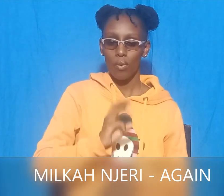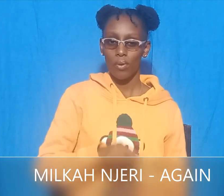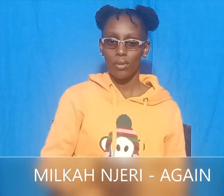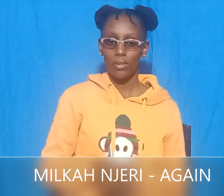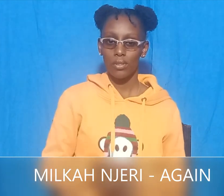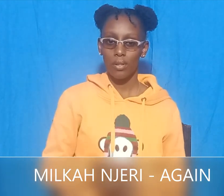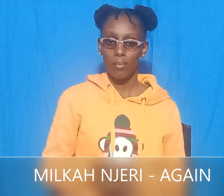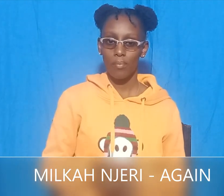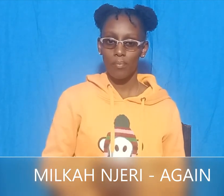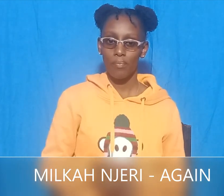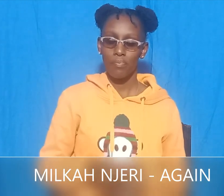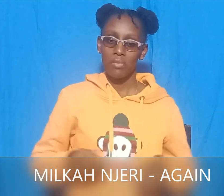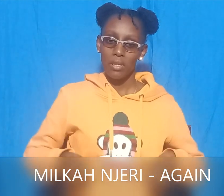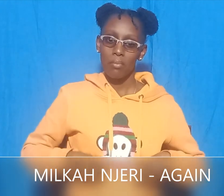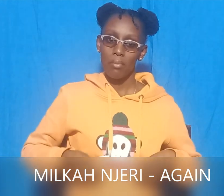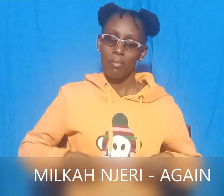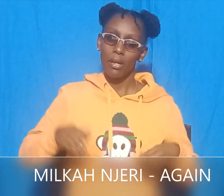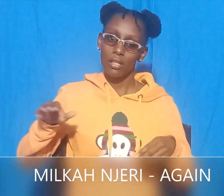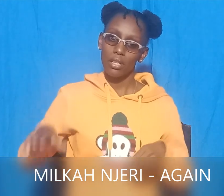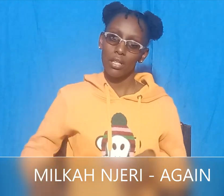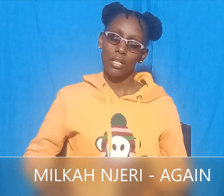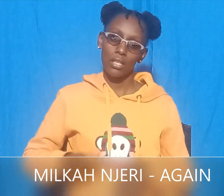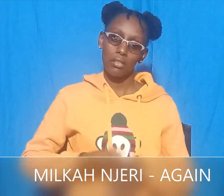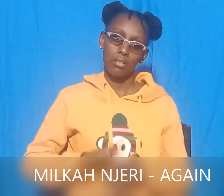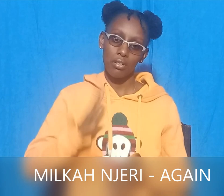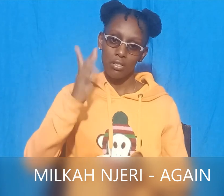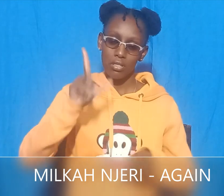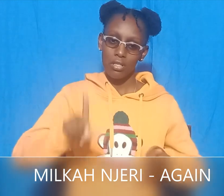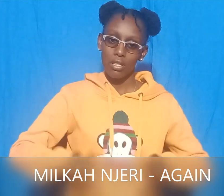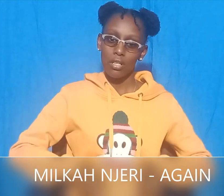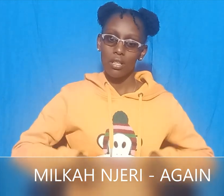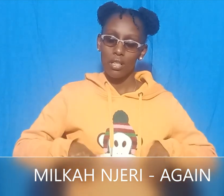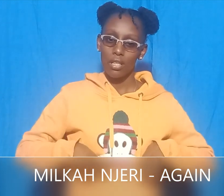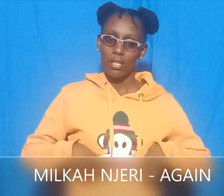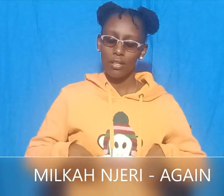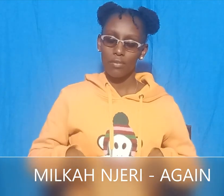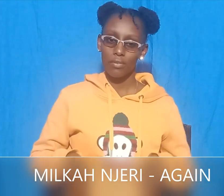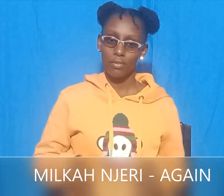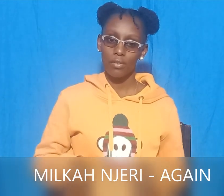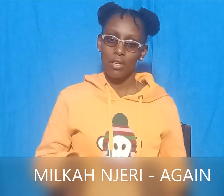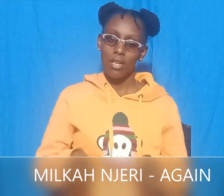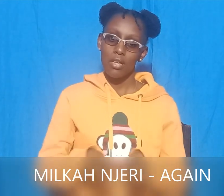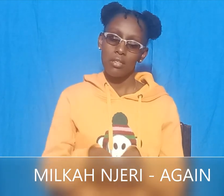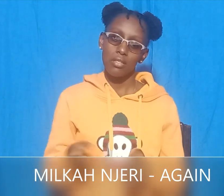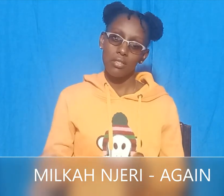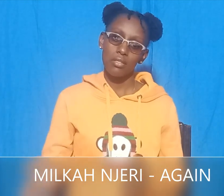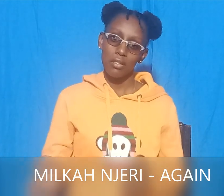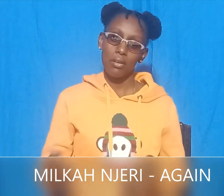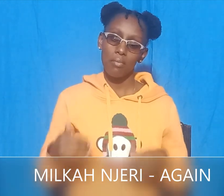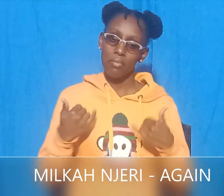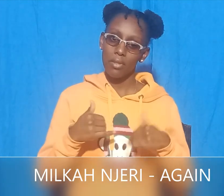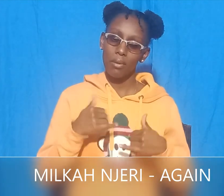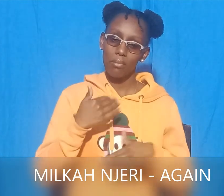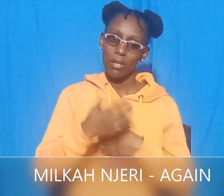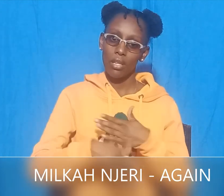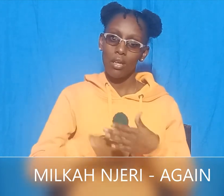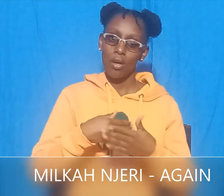A little monkey lived on the tree. He played in the branches all day.